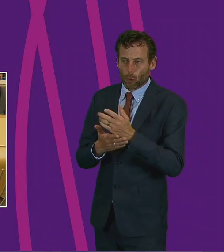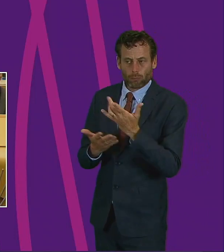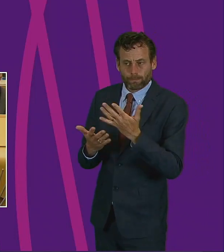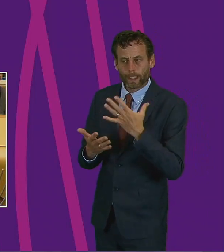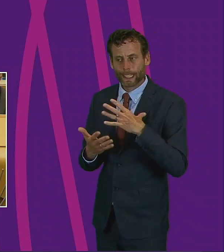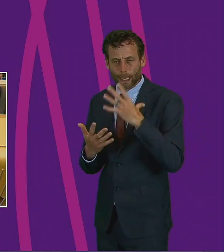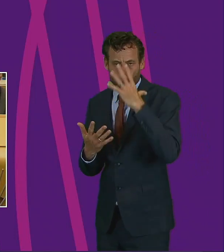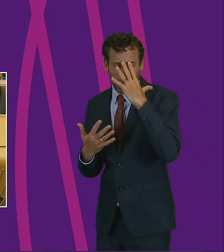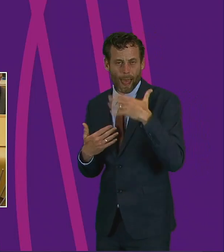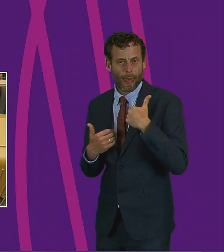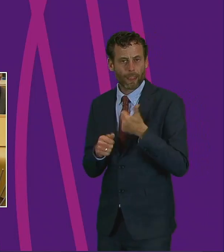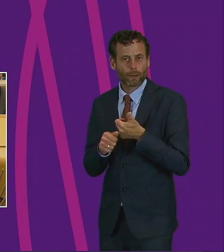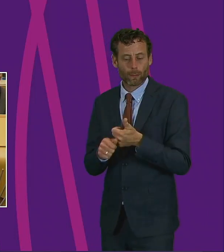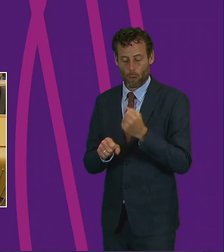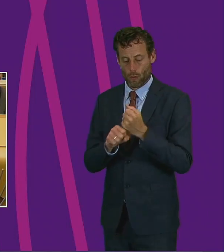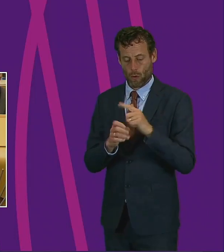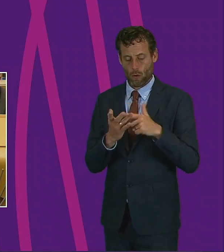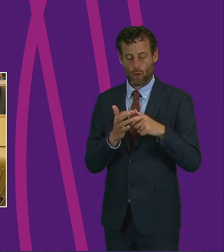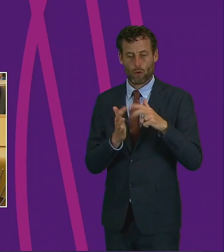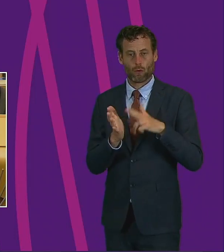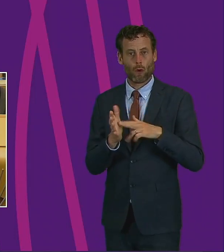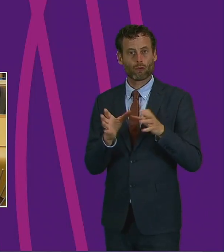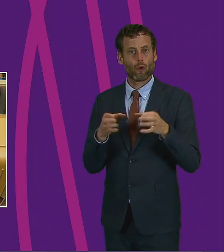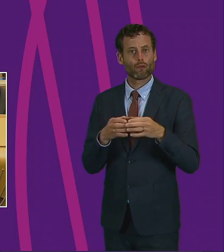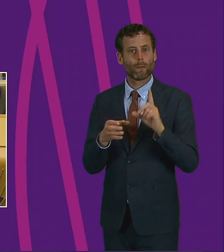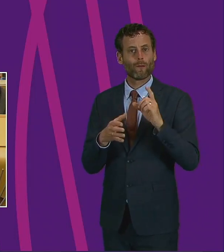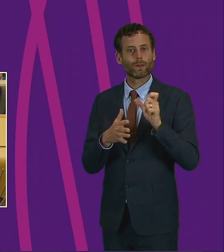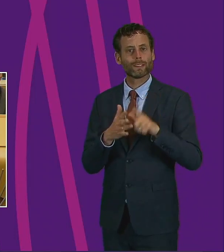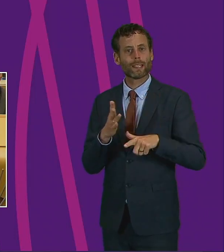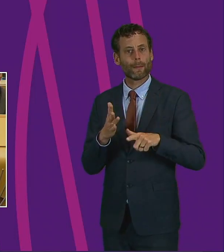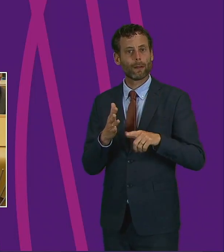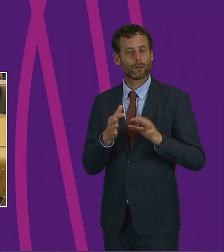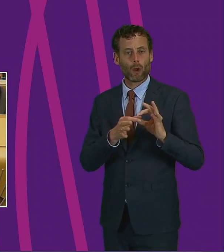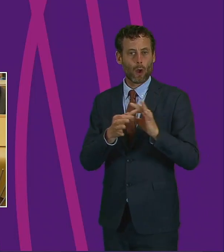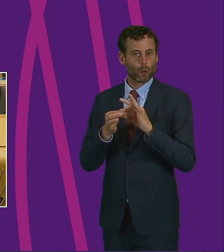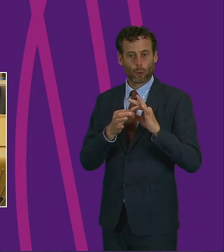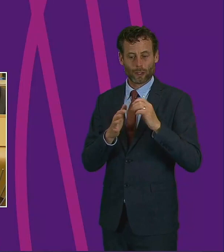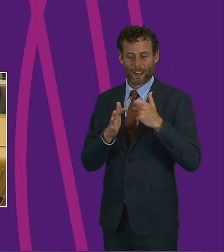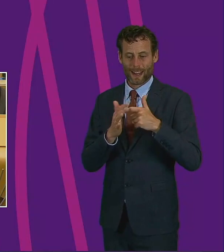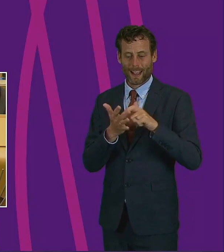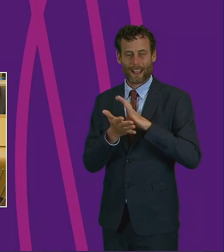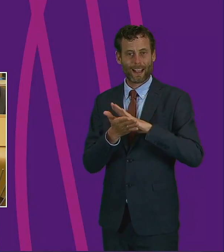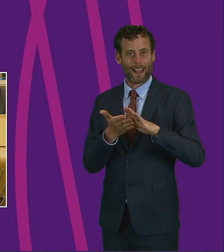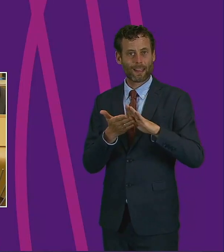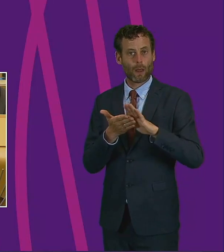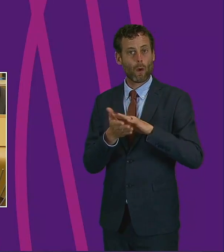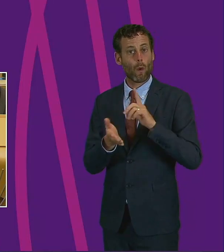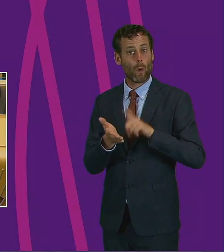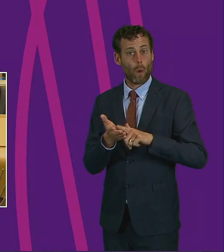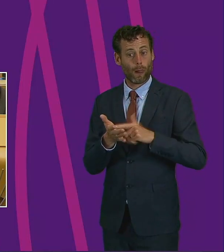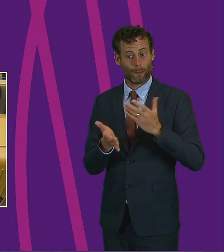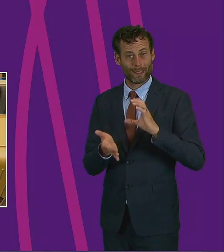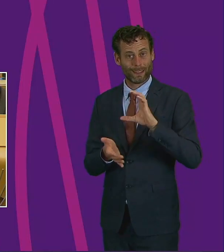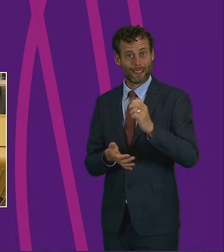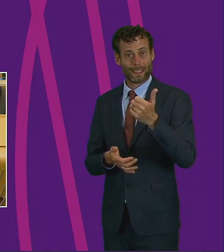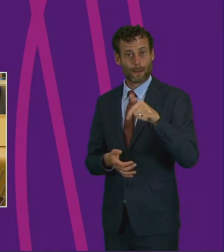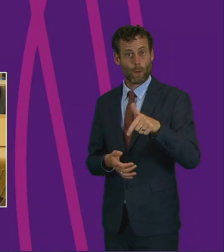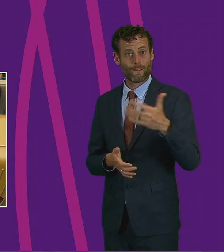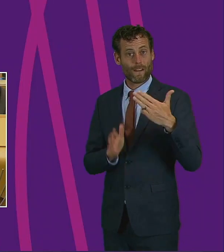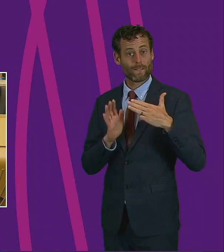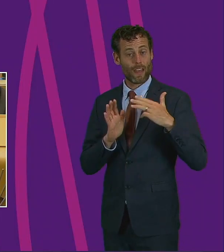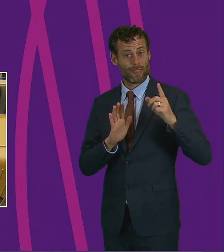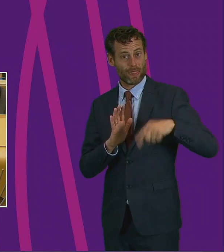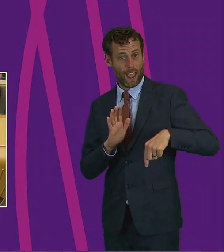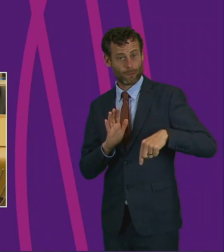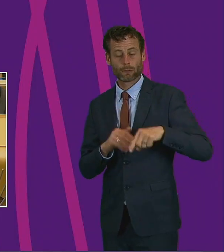And the Gordon Group Riding for Disabled Association and Keith Hall have been given £6,500 to focus